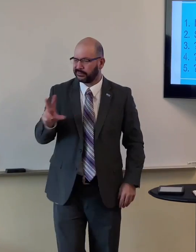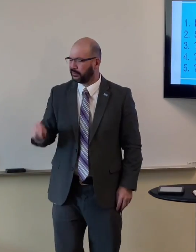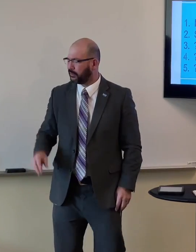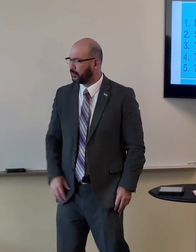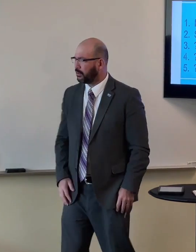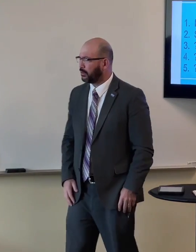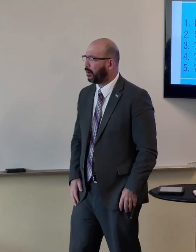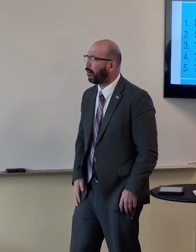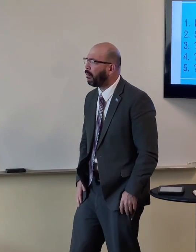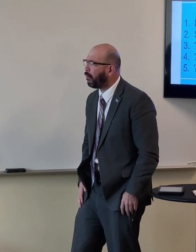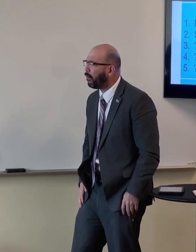the world says, no,